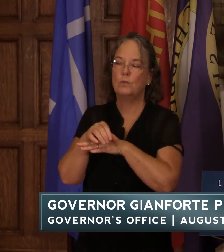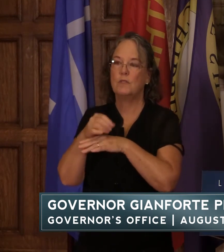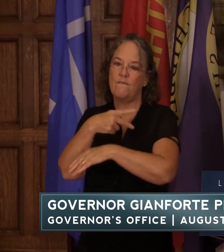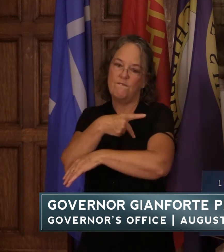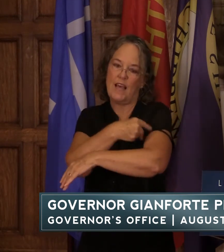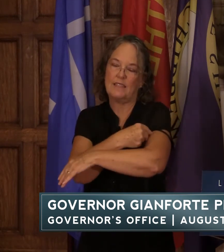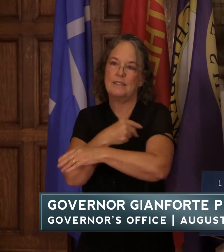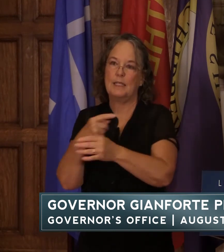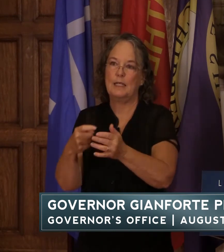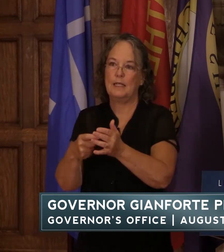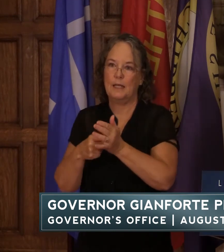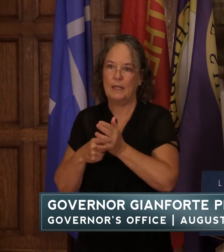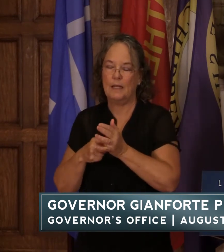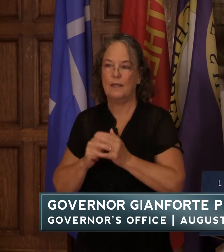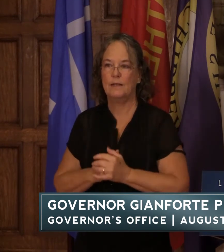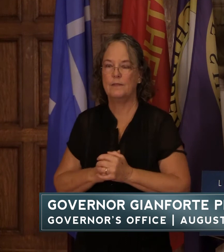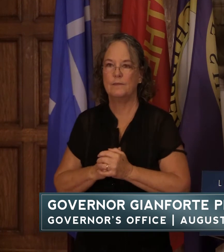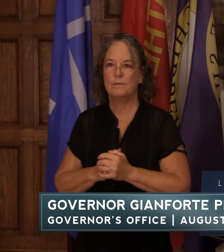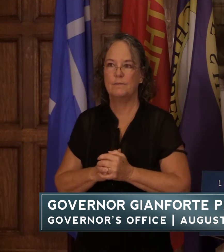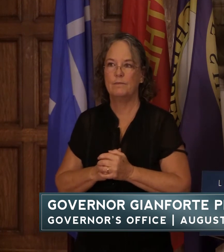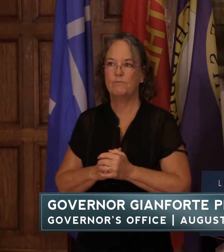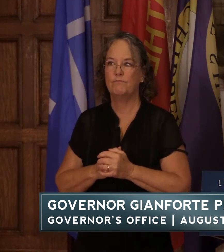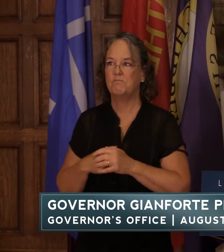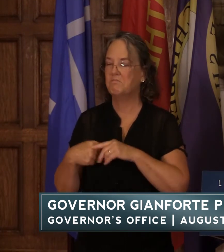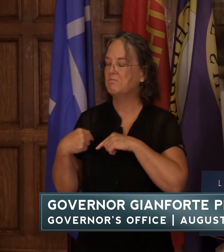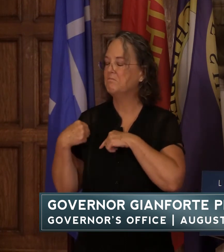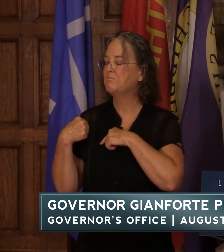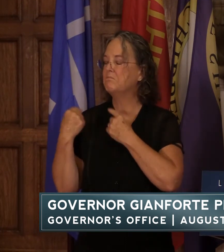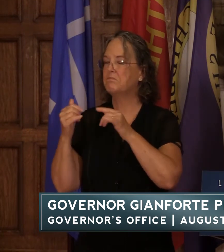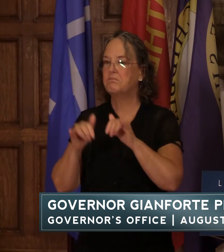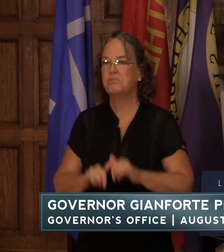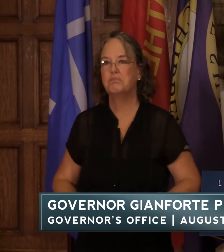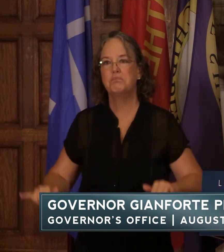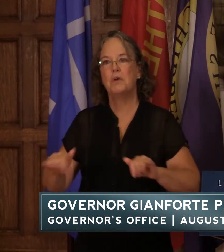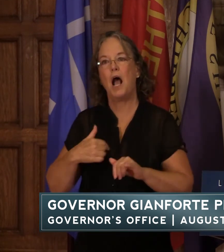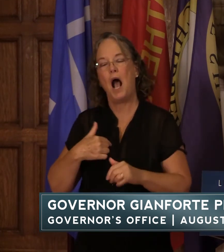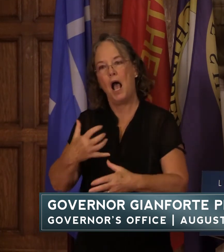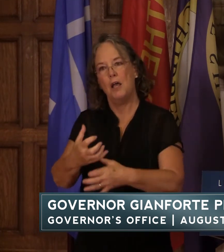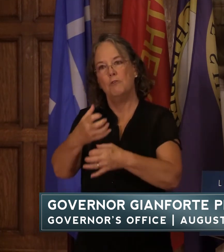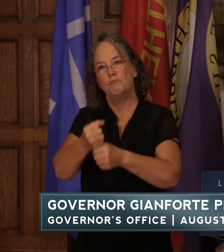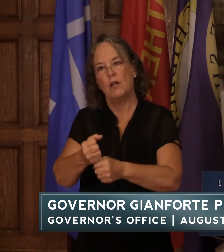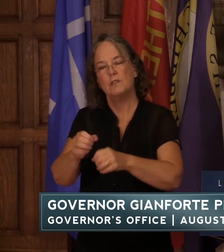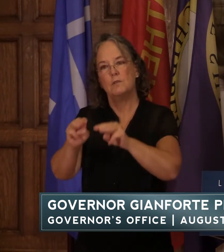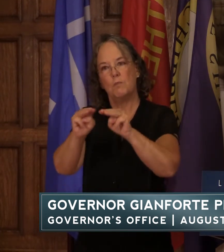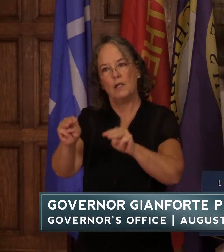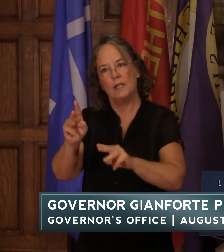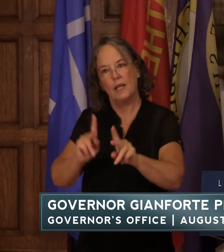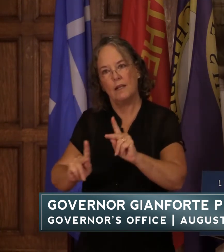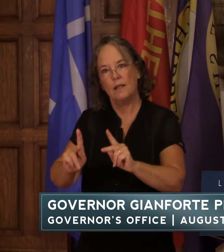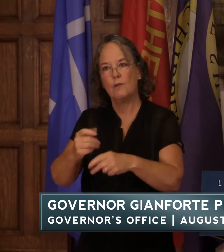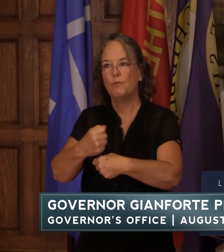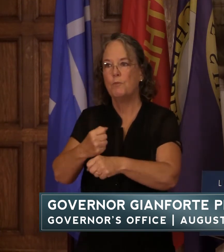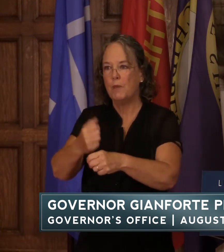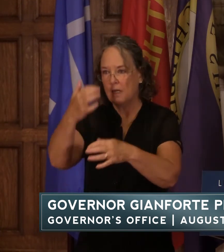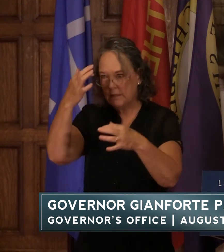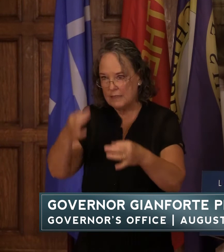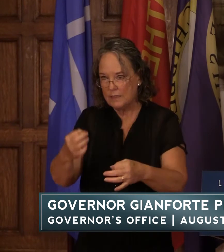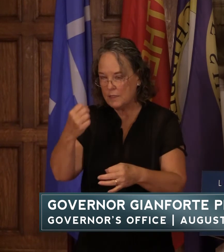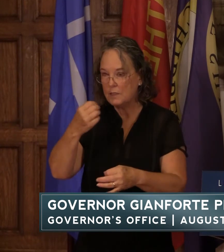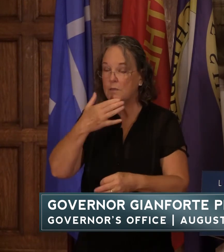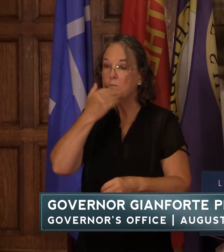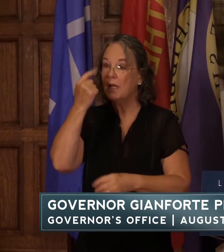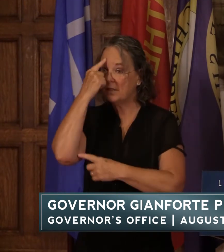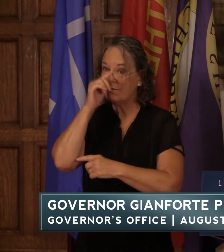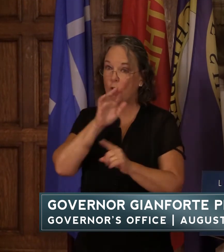as i've always as i always have i trust montanans to make decisions that are best for their health